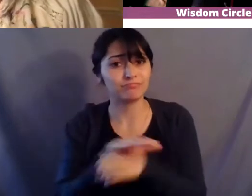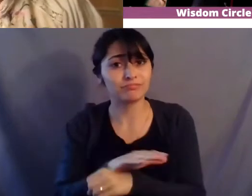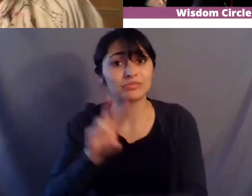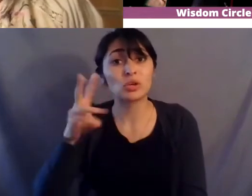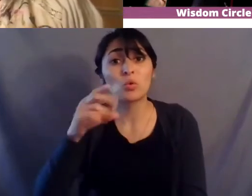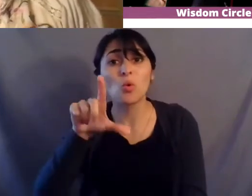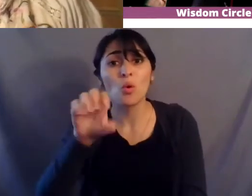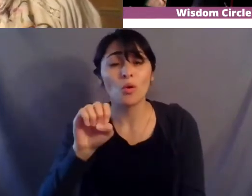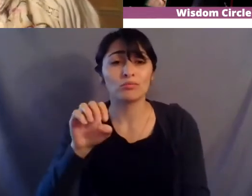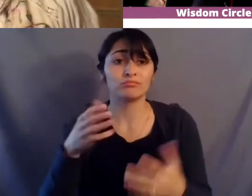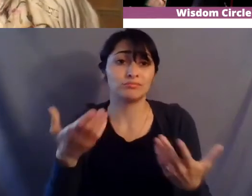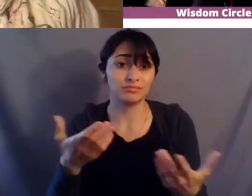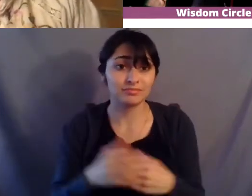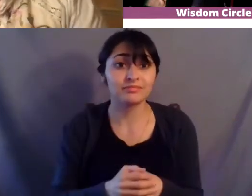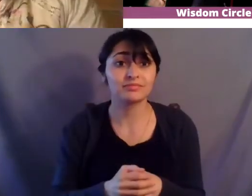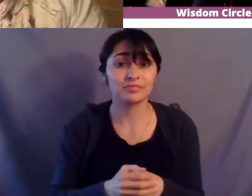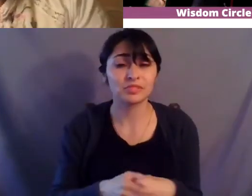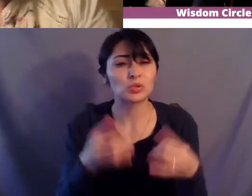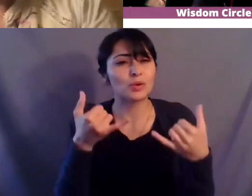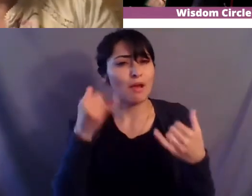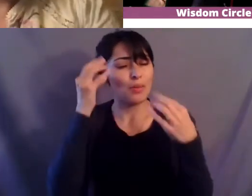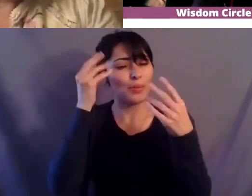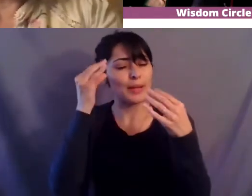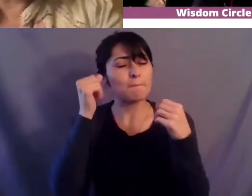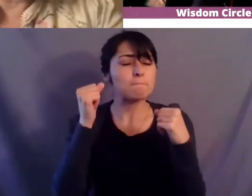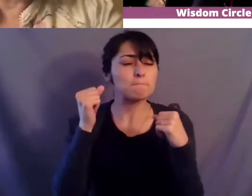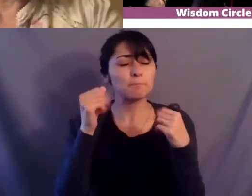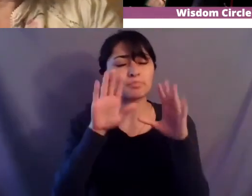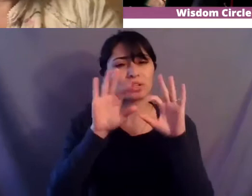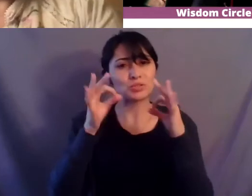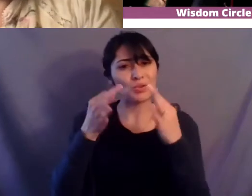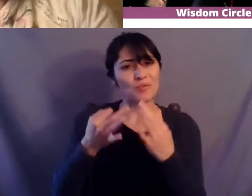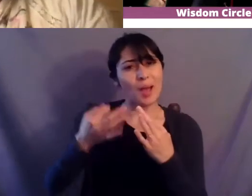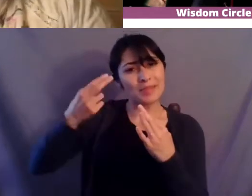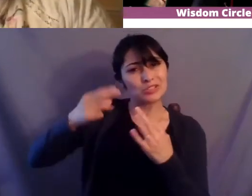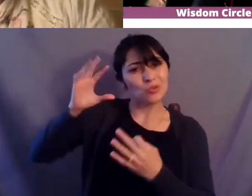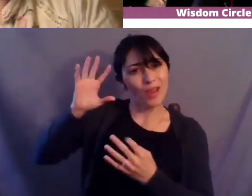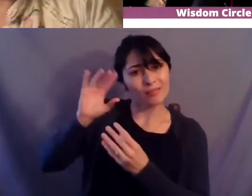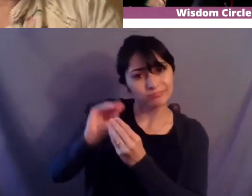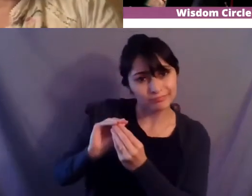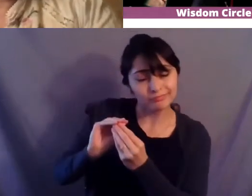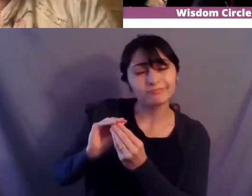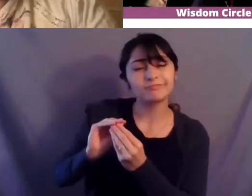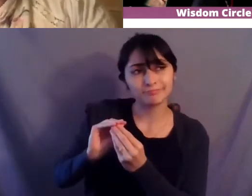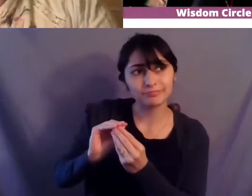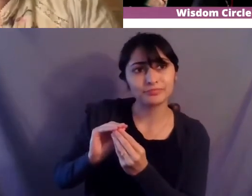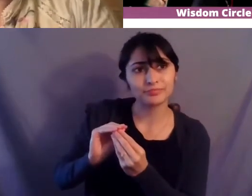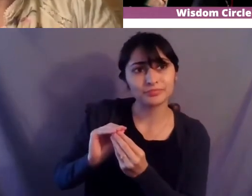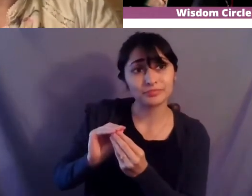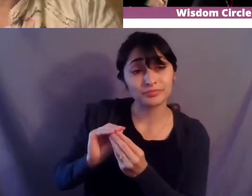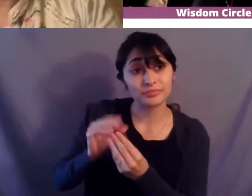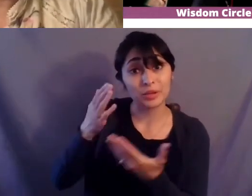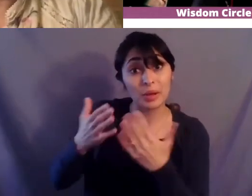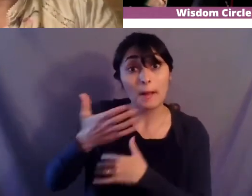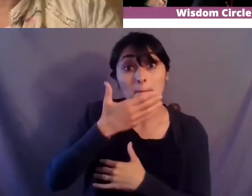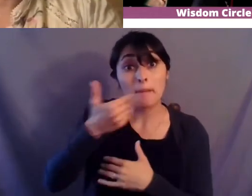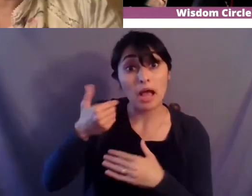ourselves so thinking about um you know family histories probably um the best way for me to